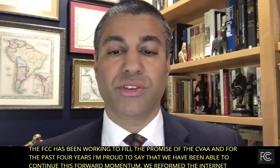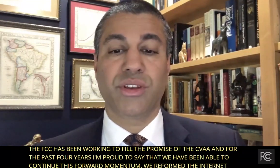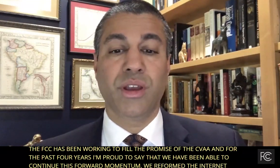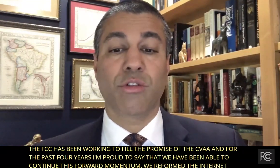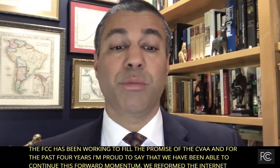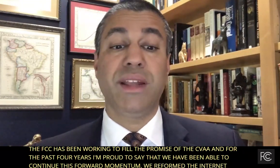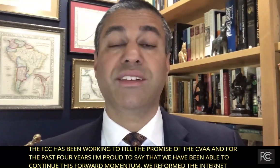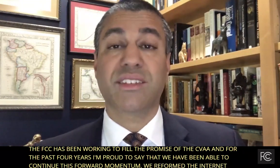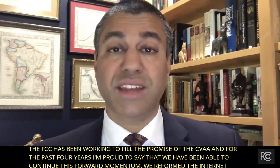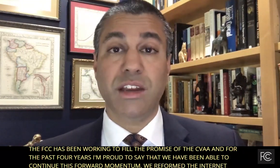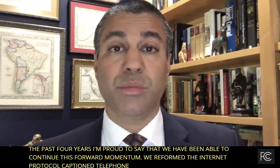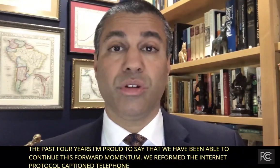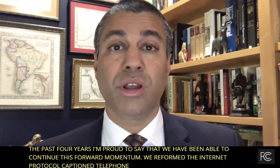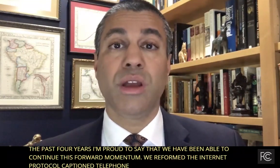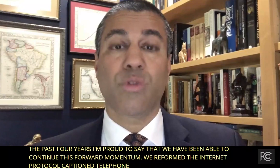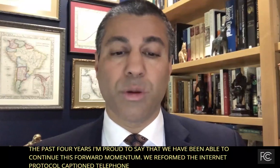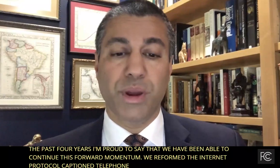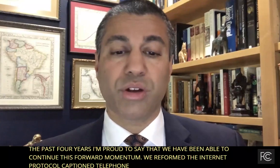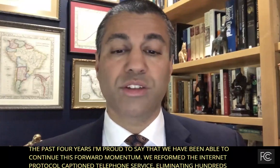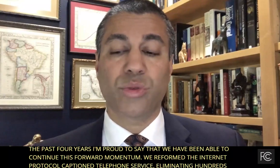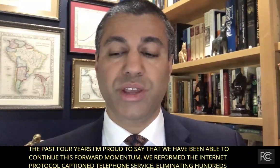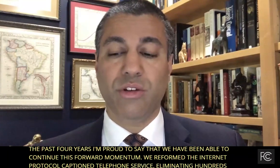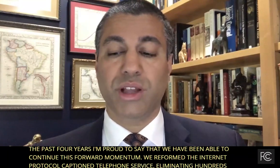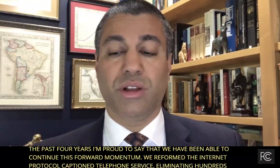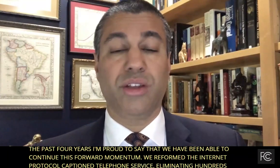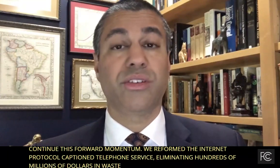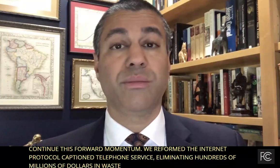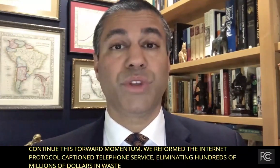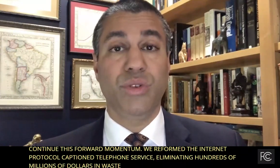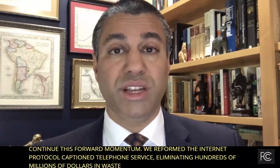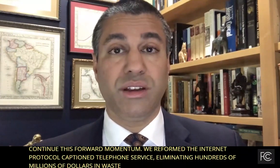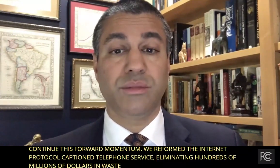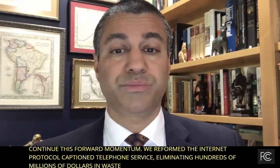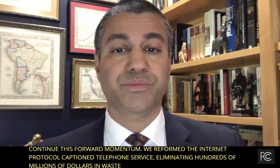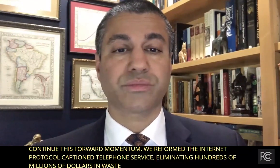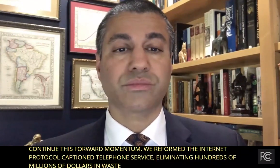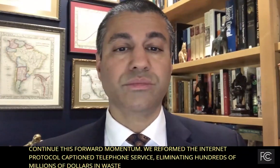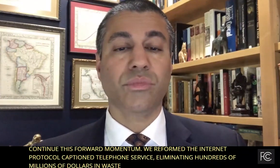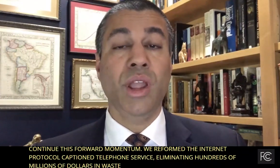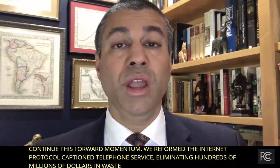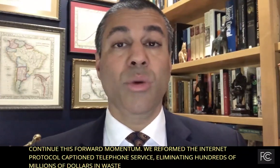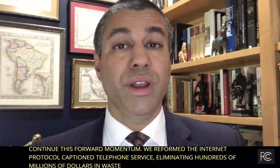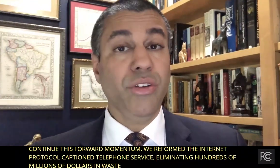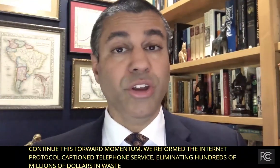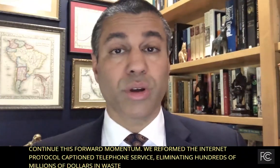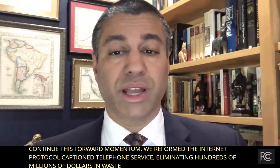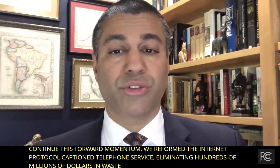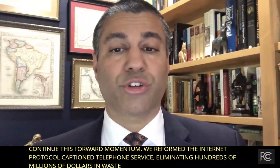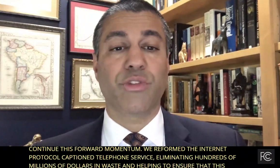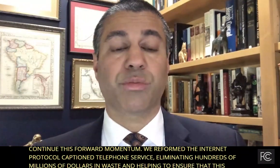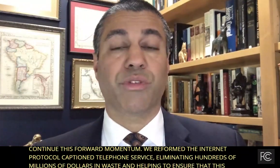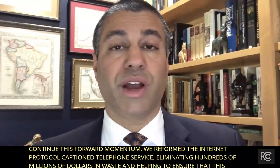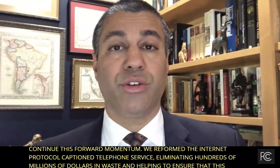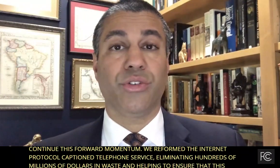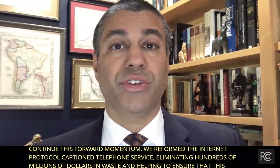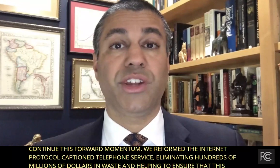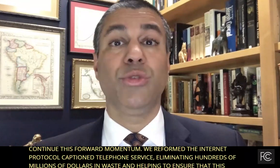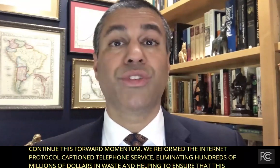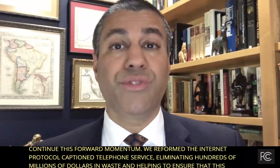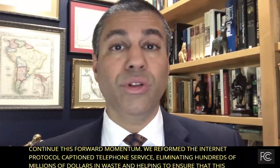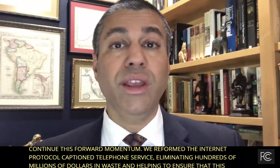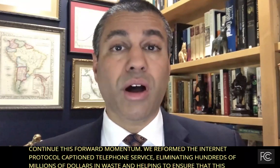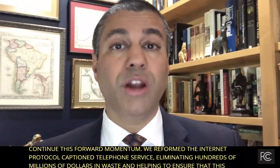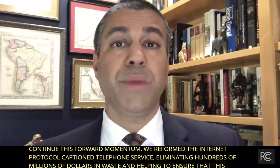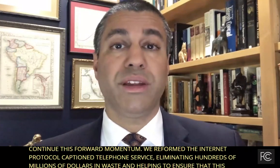service remains sustainable for Americans with hearing loss who need it. We also allowed service providers